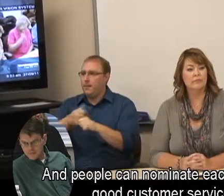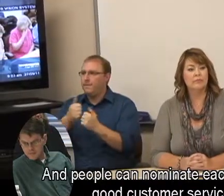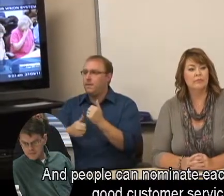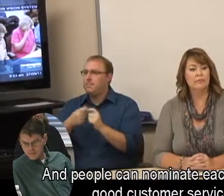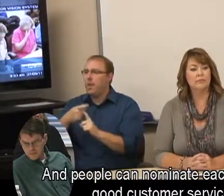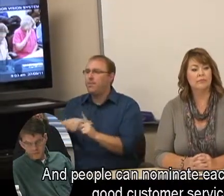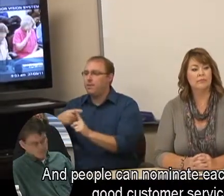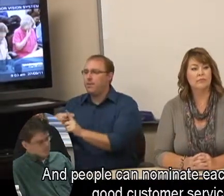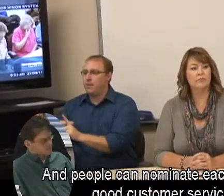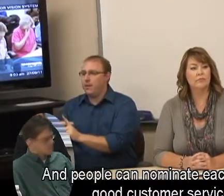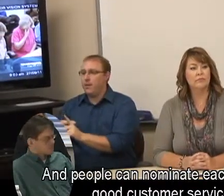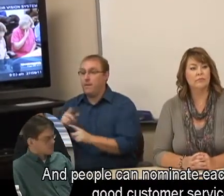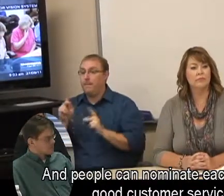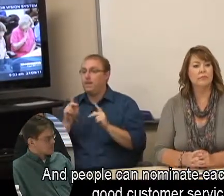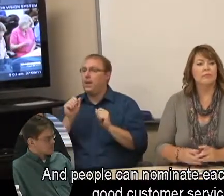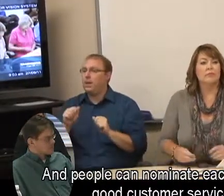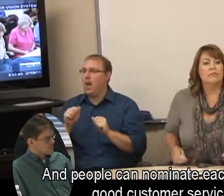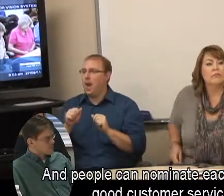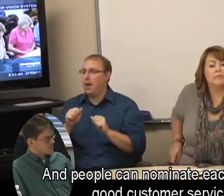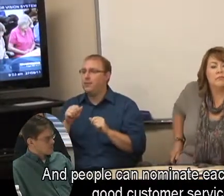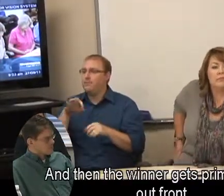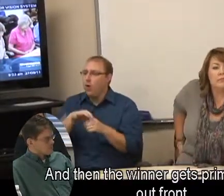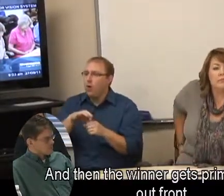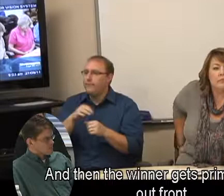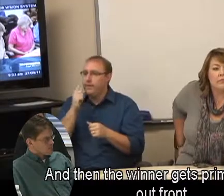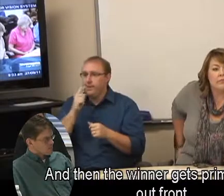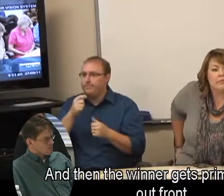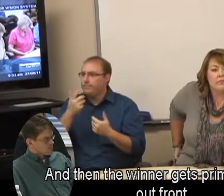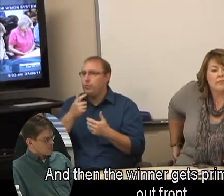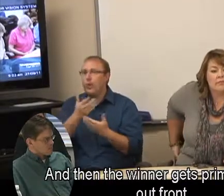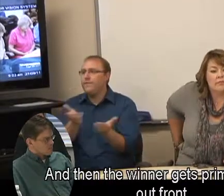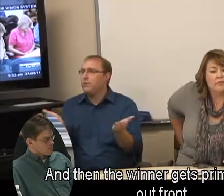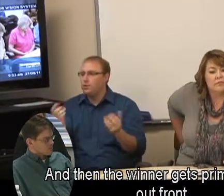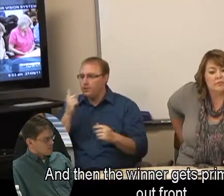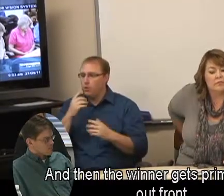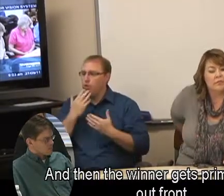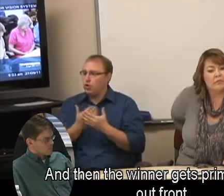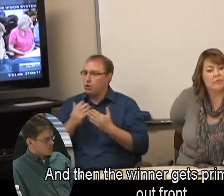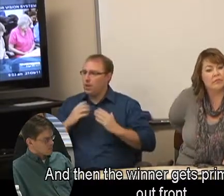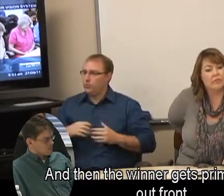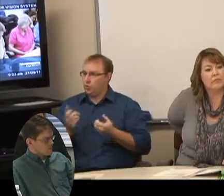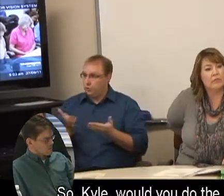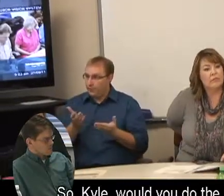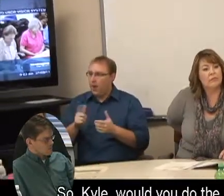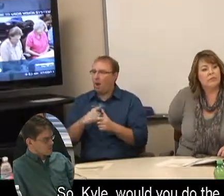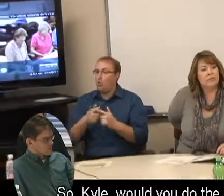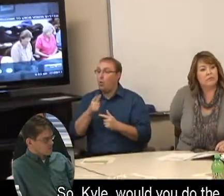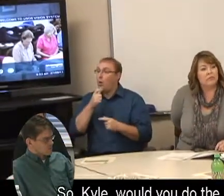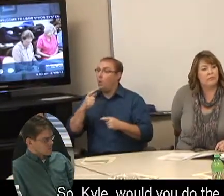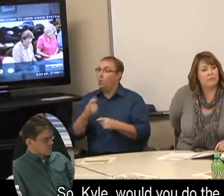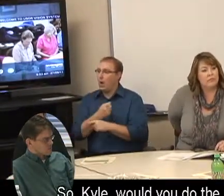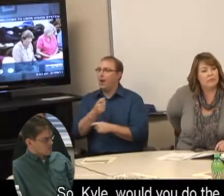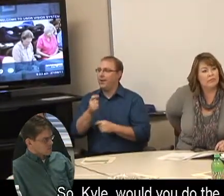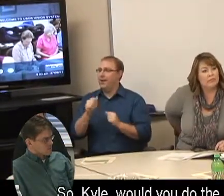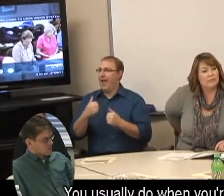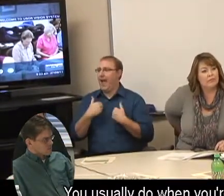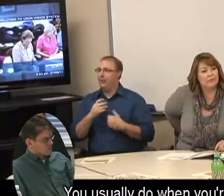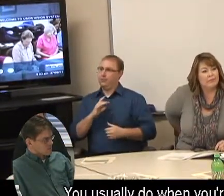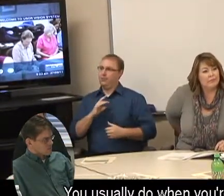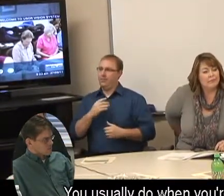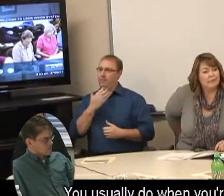people can nominate each other for good customer service, and then the winner gets prime parking